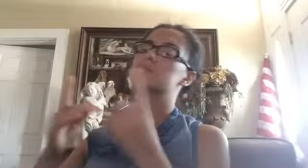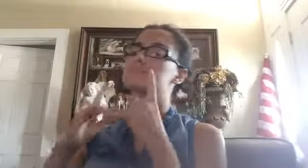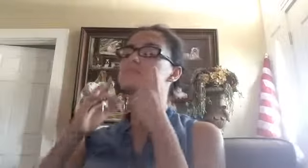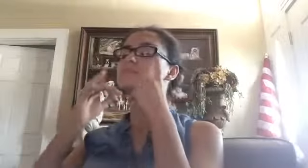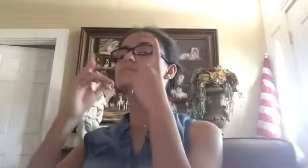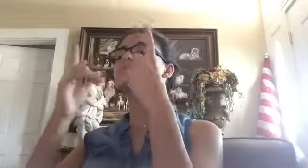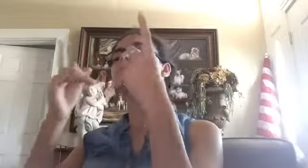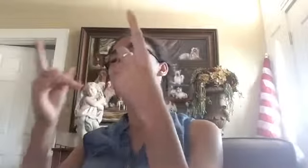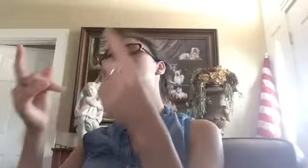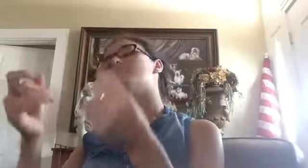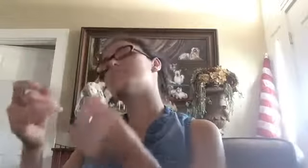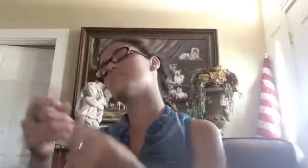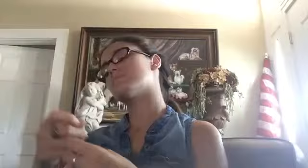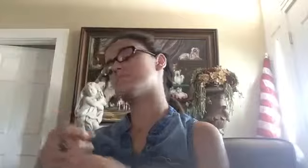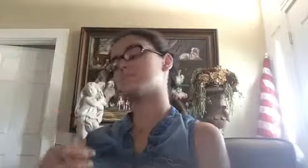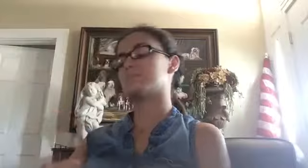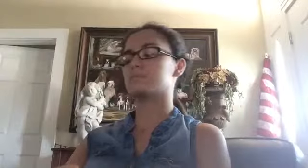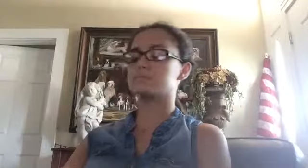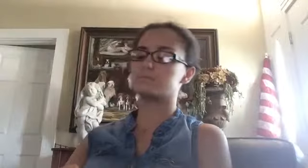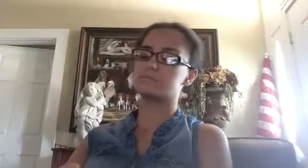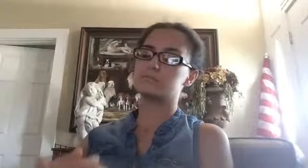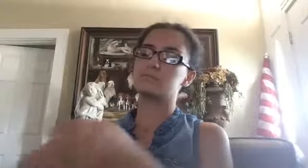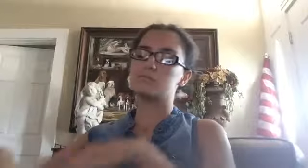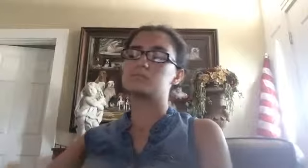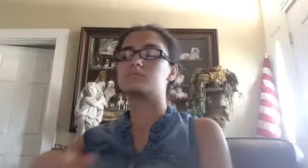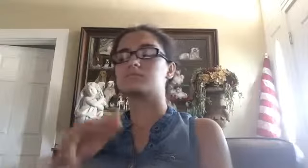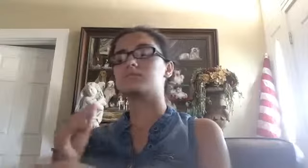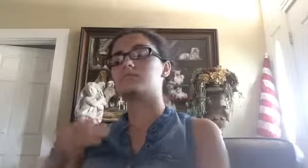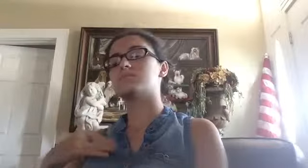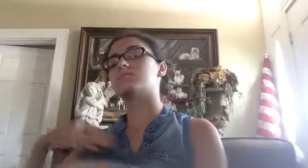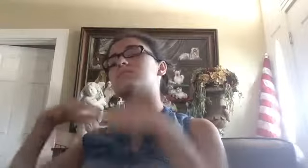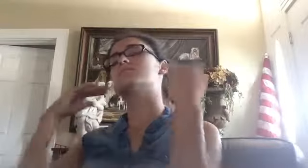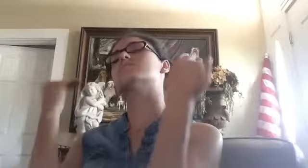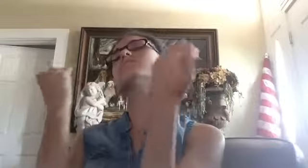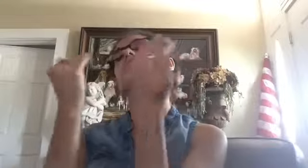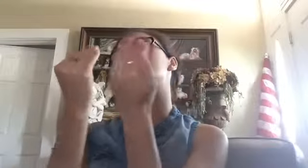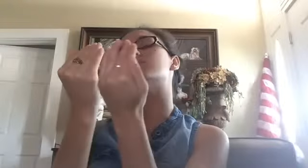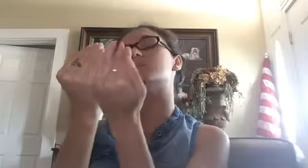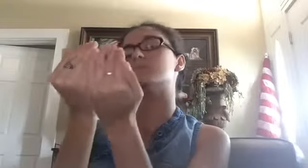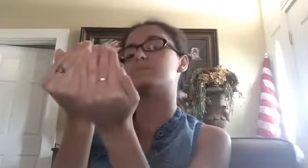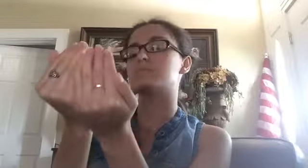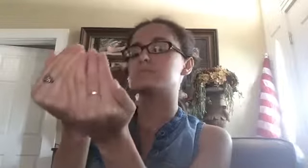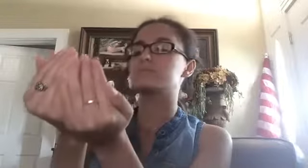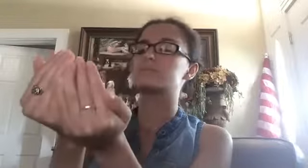I cover my eyes, I cover my shame.